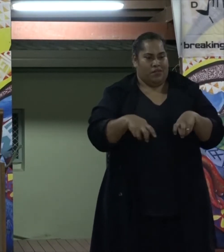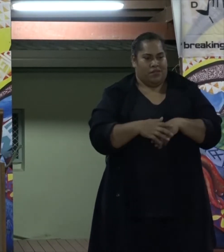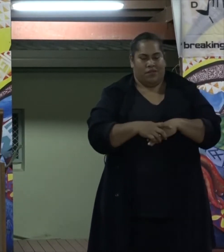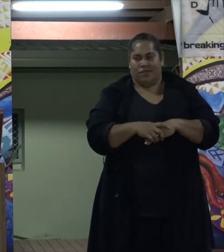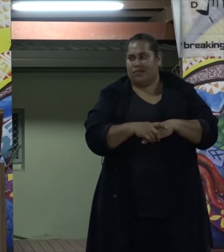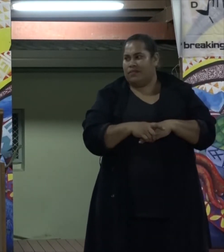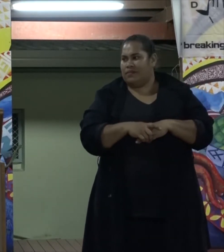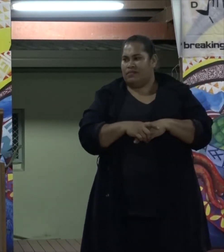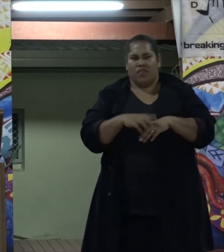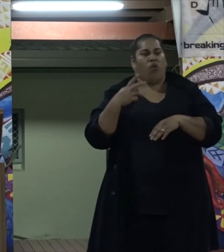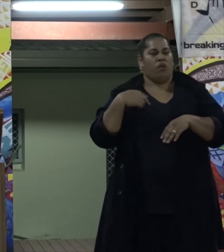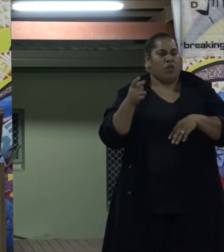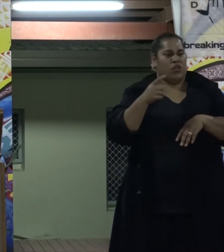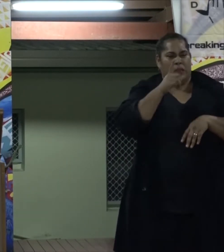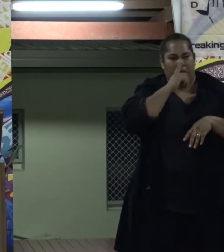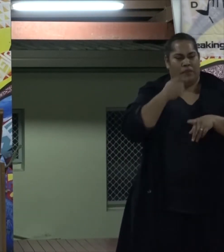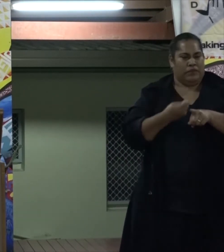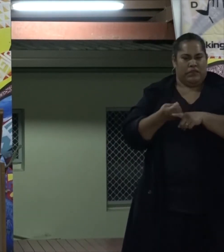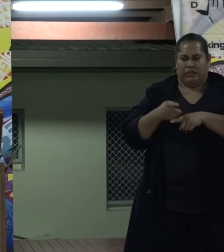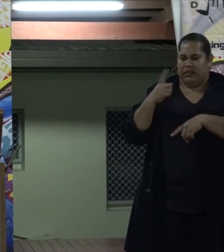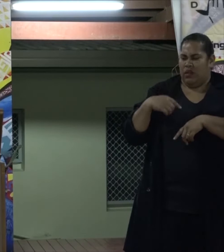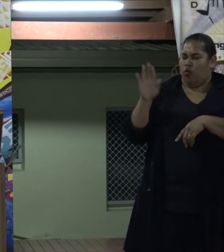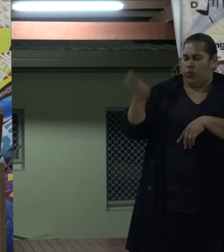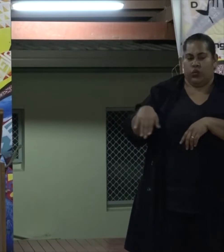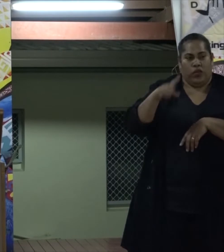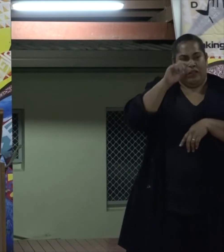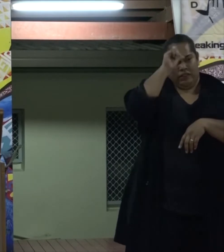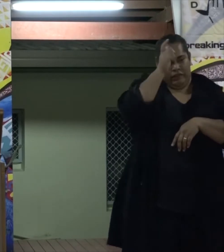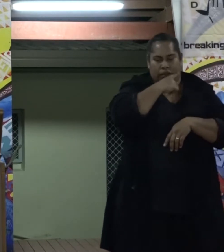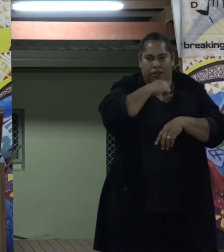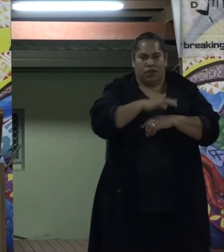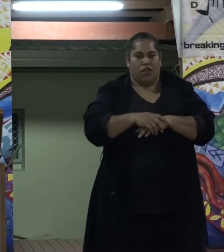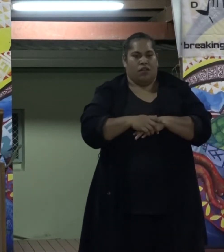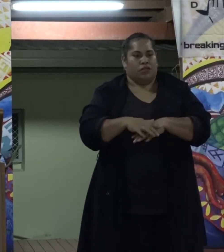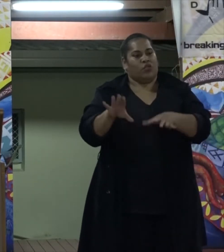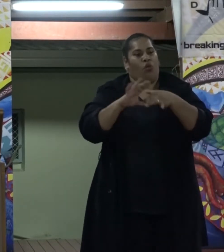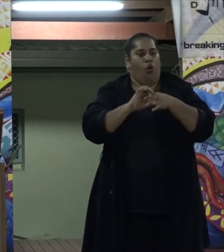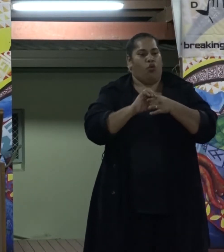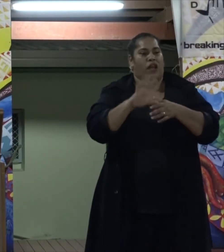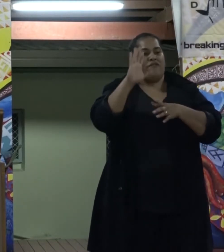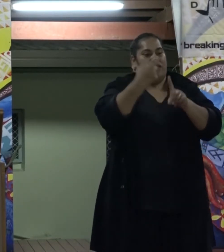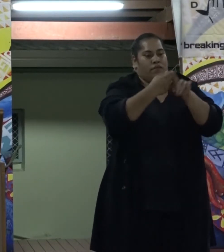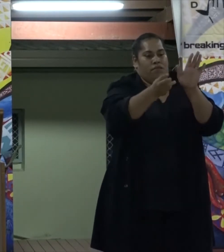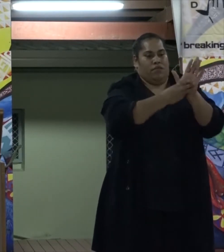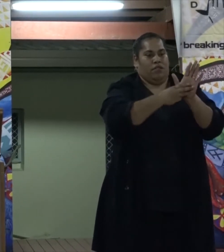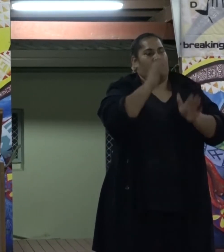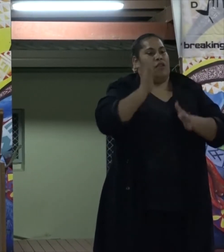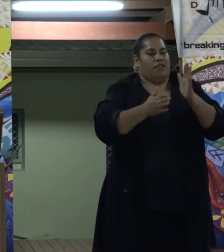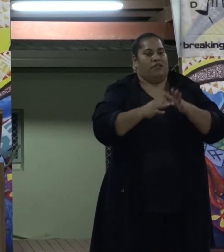and given labels was too overwhelming. I just did my own five-kilometre run each morning before school.